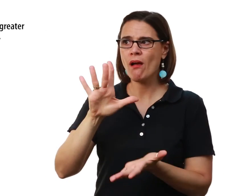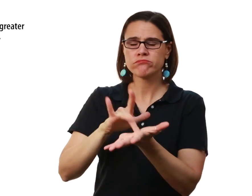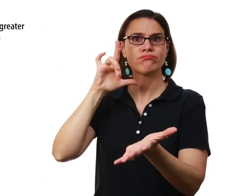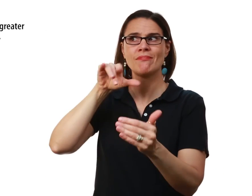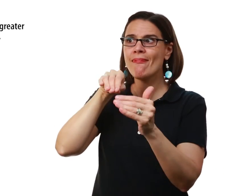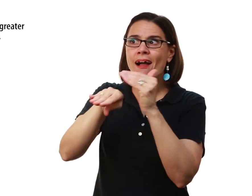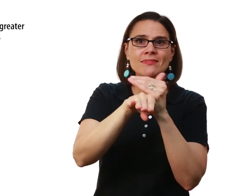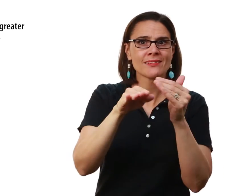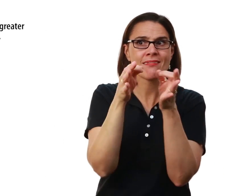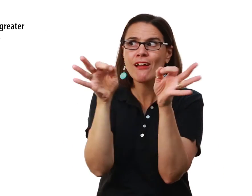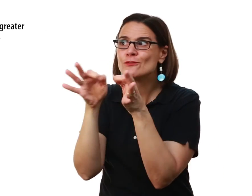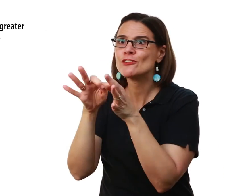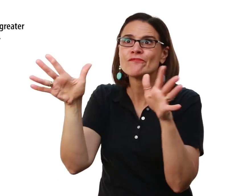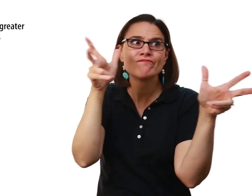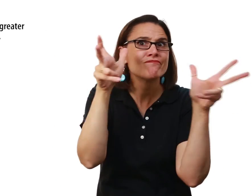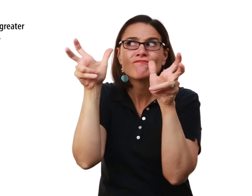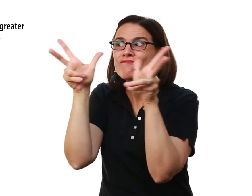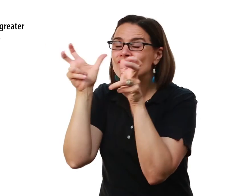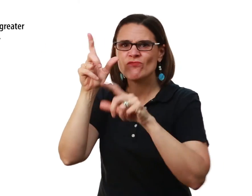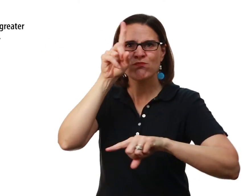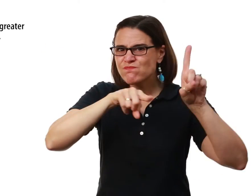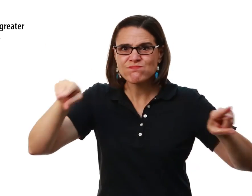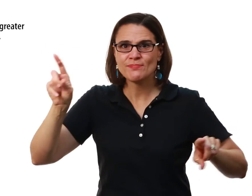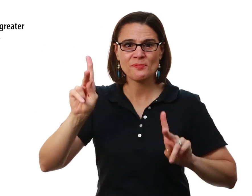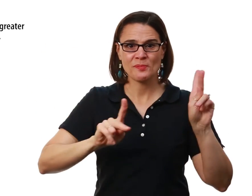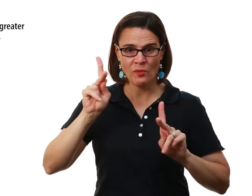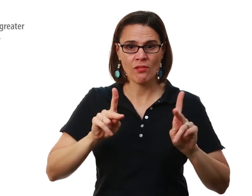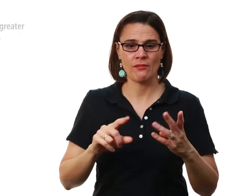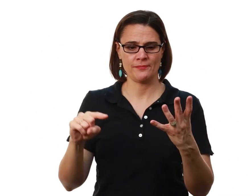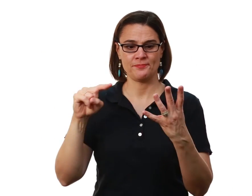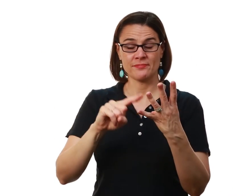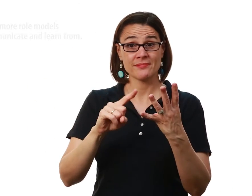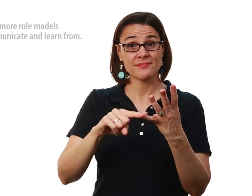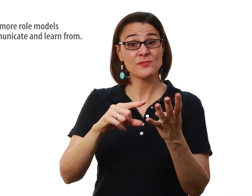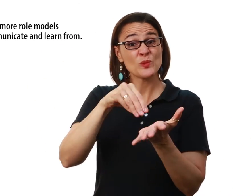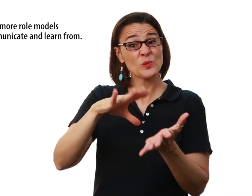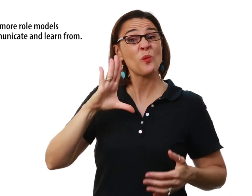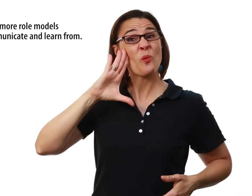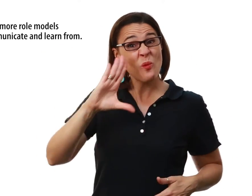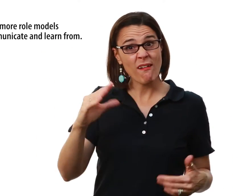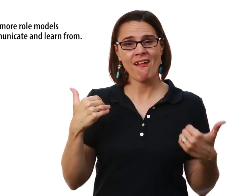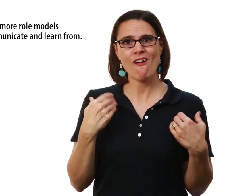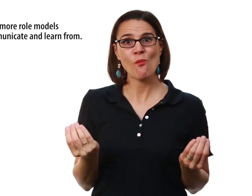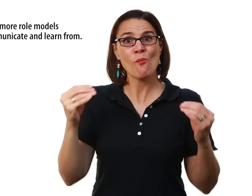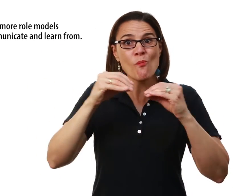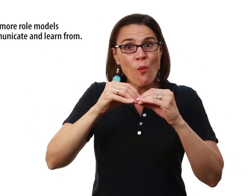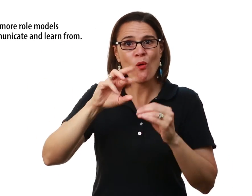the opportunity to have access to language visually from many different people Students will also have more